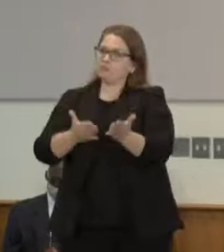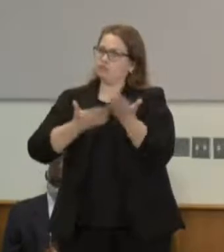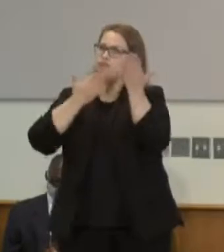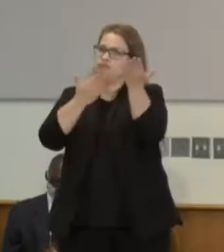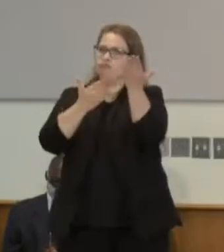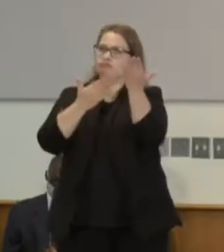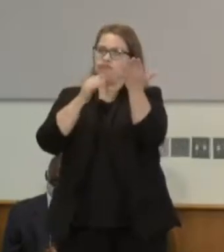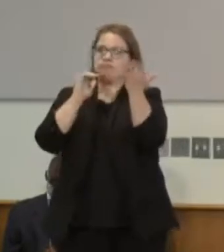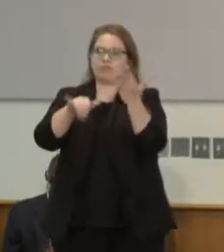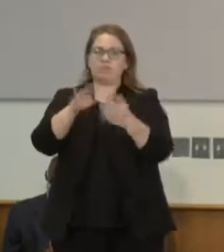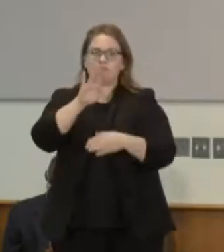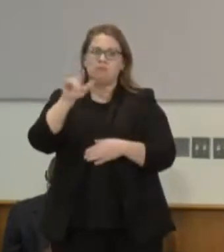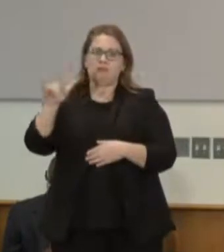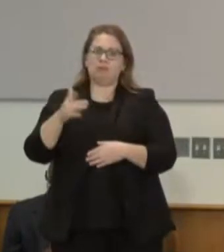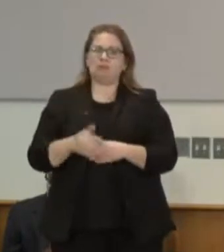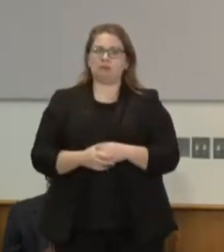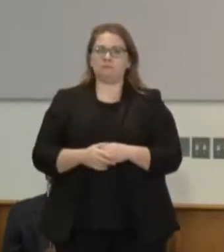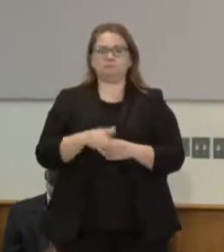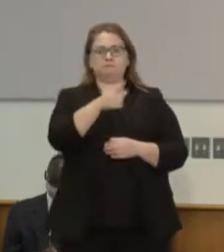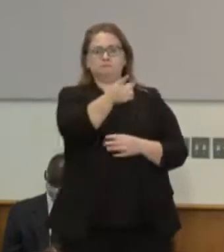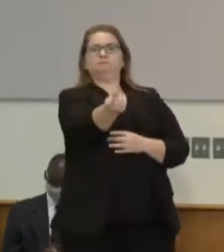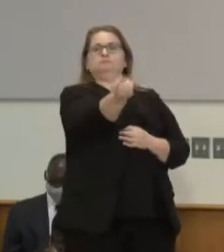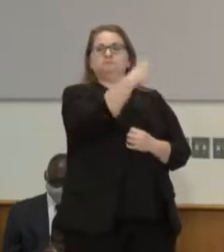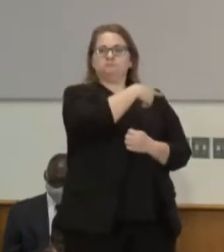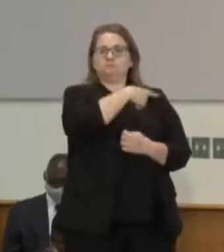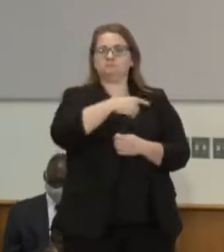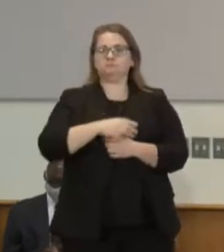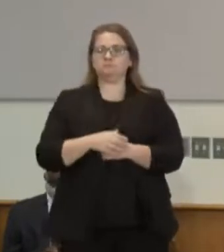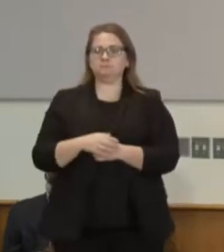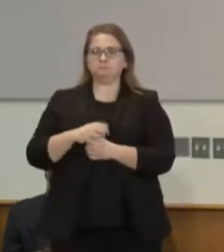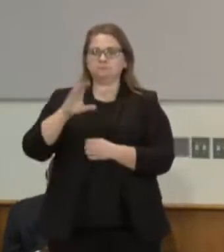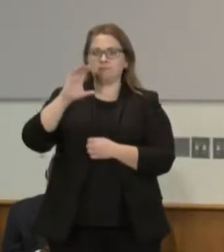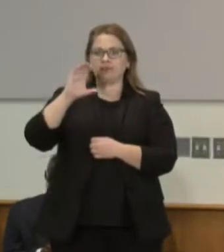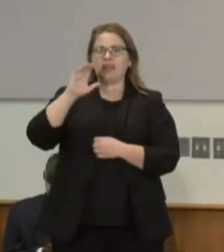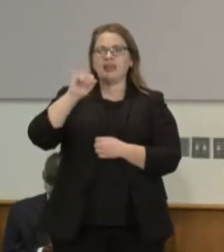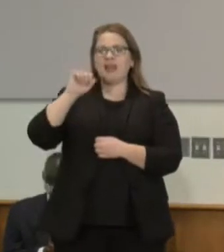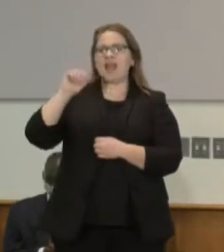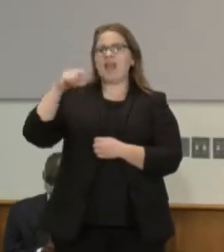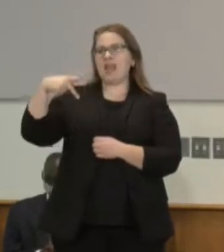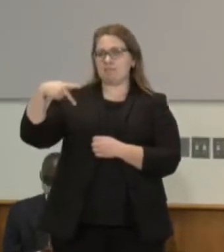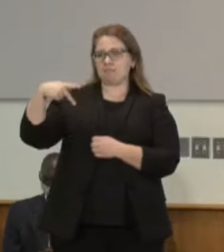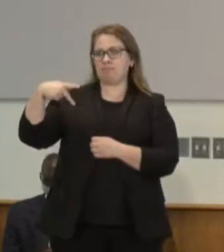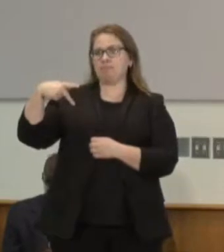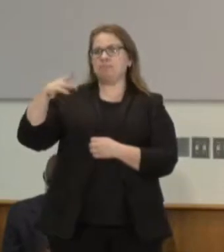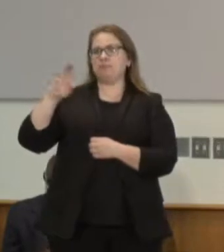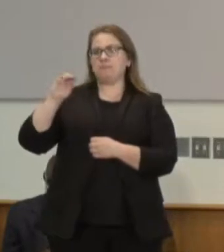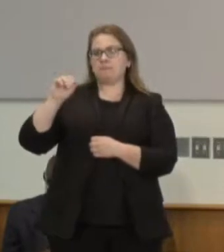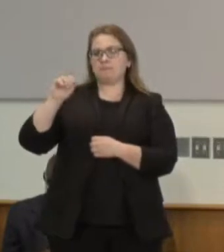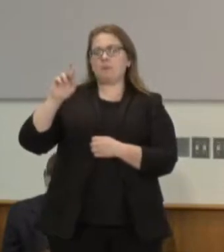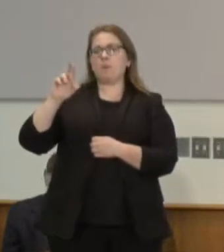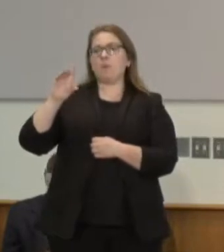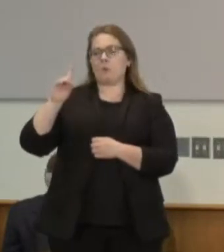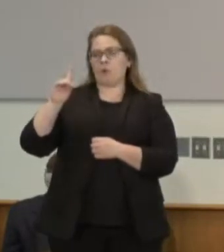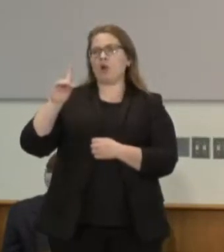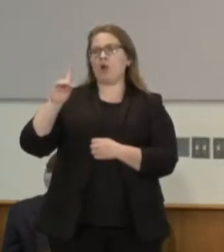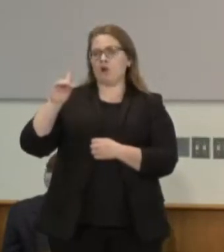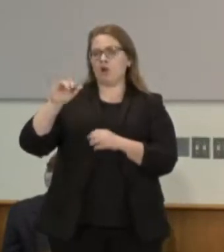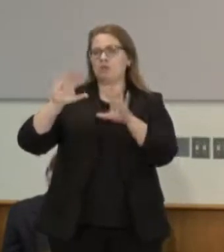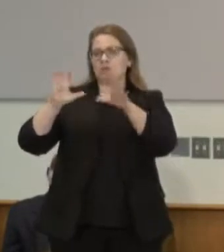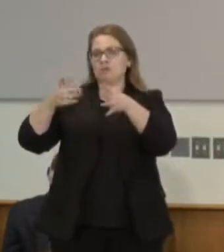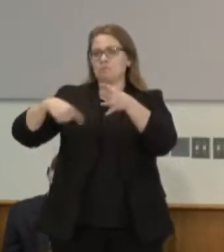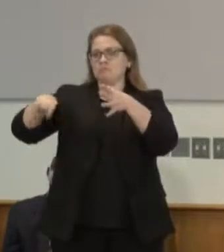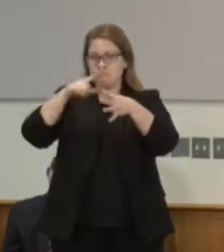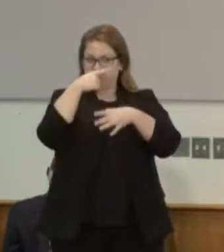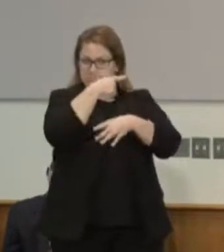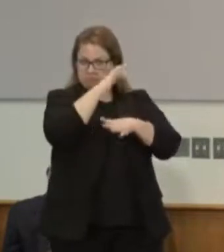couple things one is you're the chairwoman of the cap board it's the executive secretary told me today